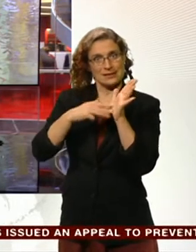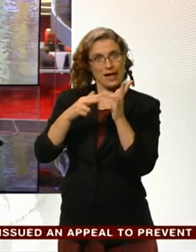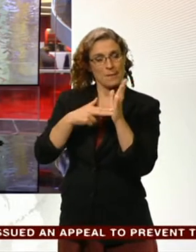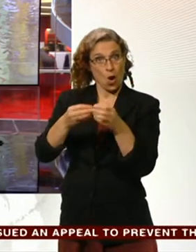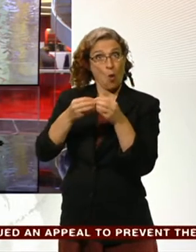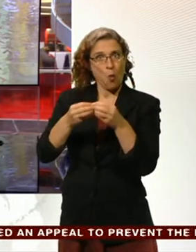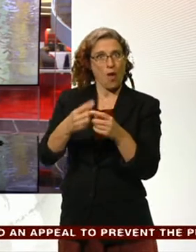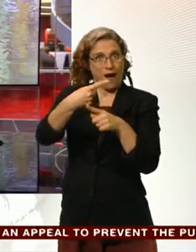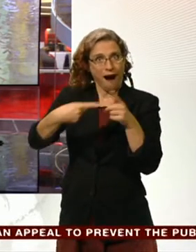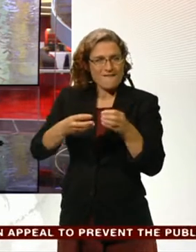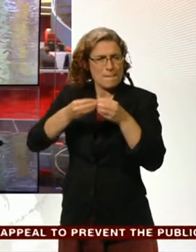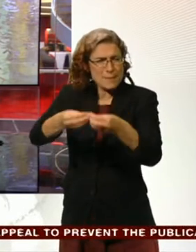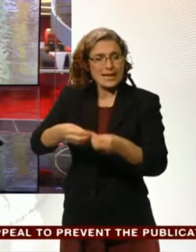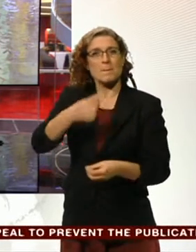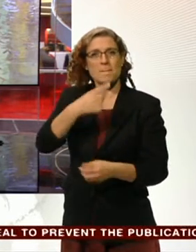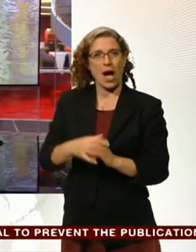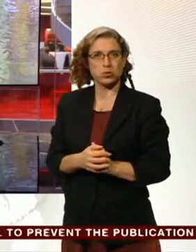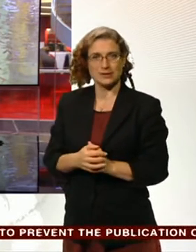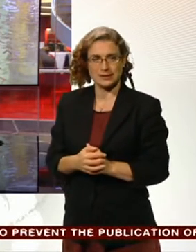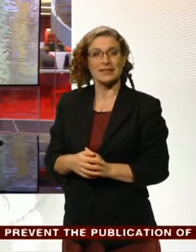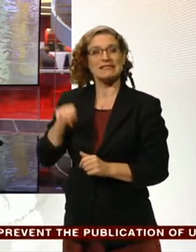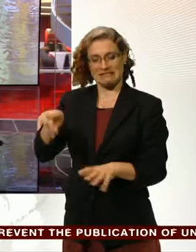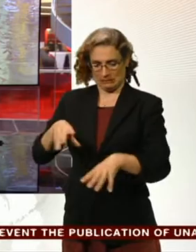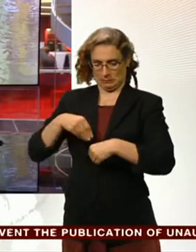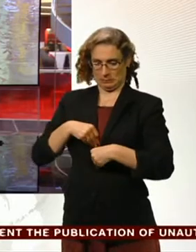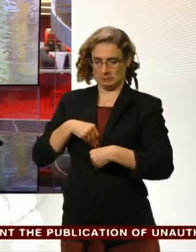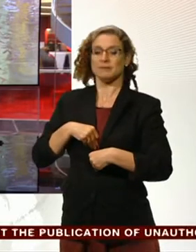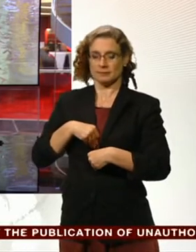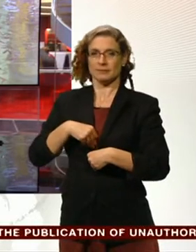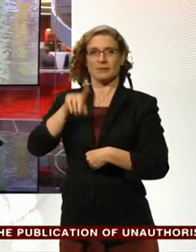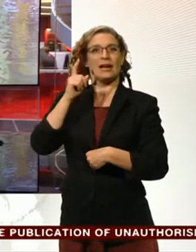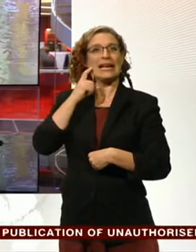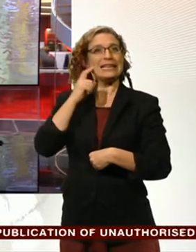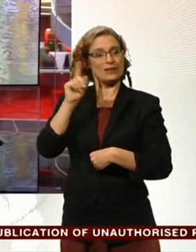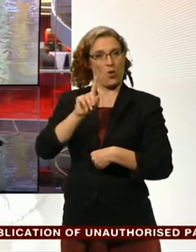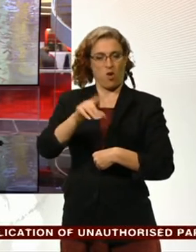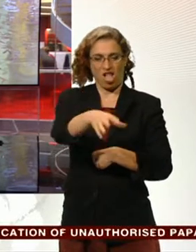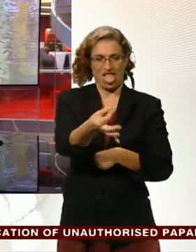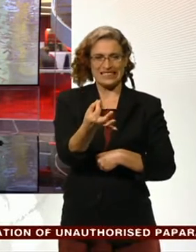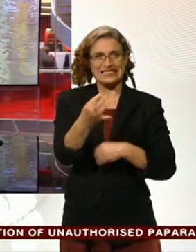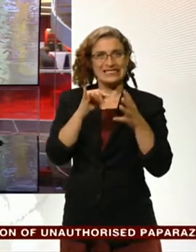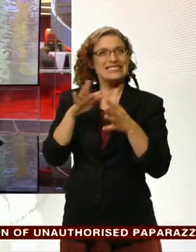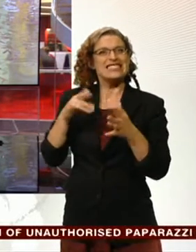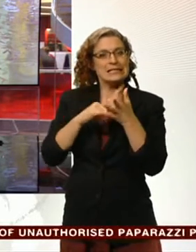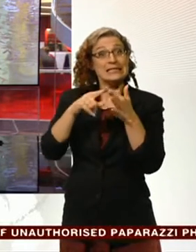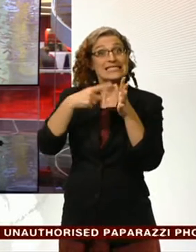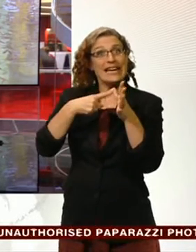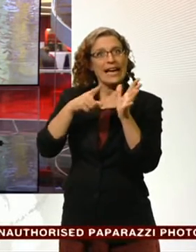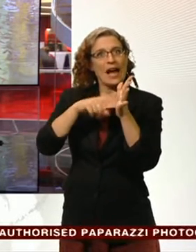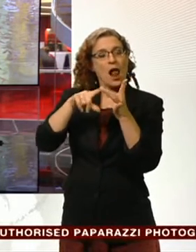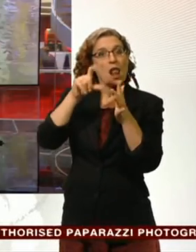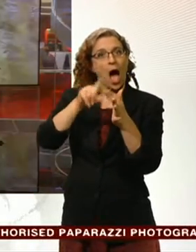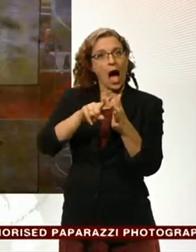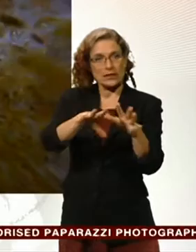popular with a problematic and rather ugly-sounding parasite called sea lice. Now, scientists think they've found the answer. Here's Victoria Gill.